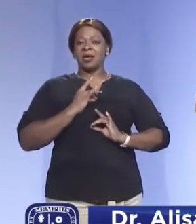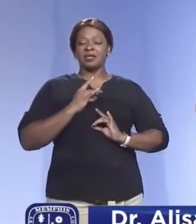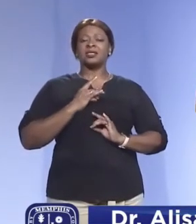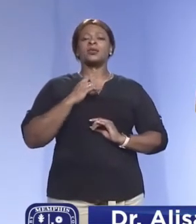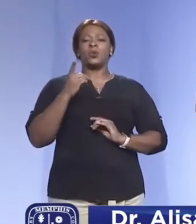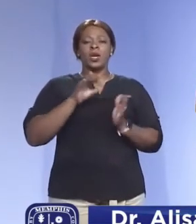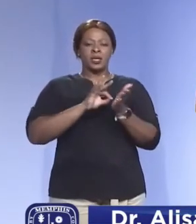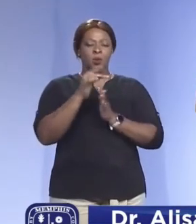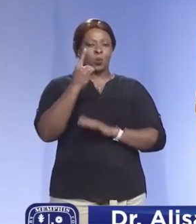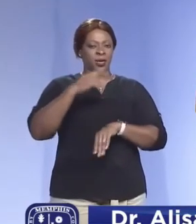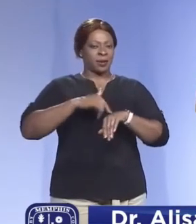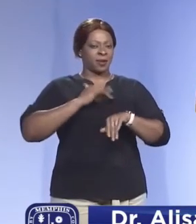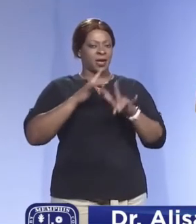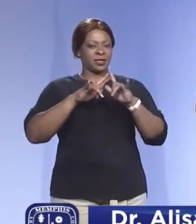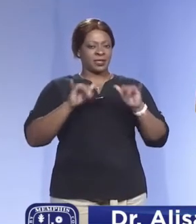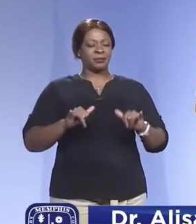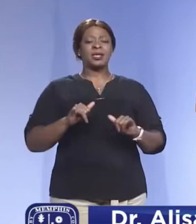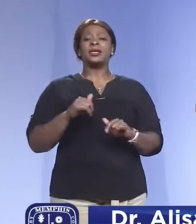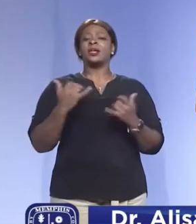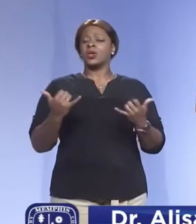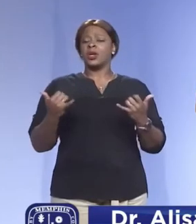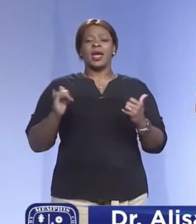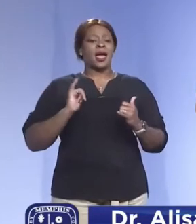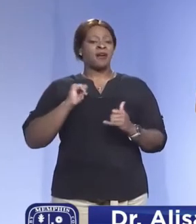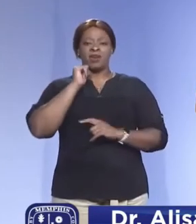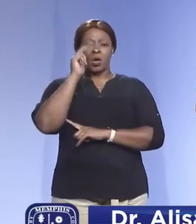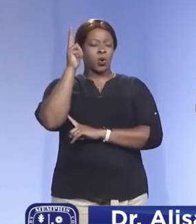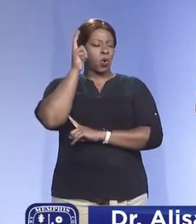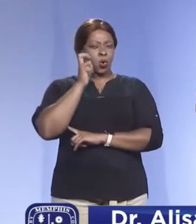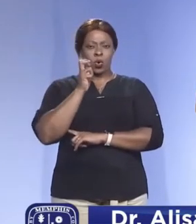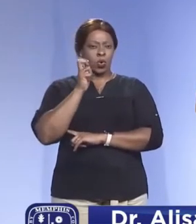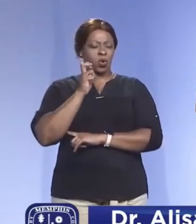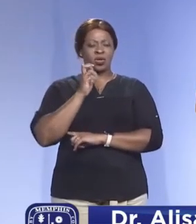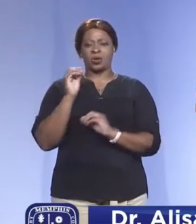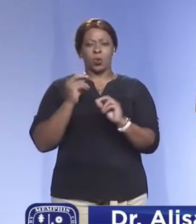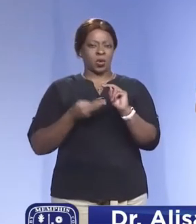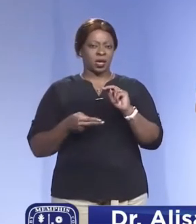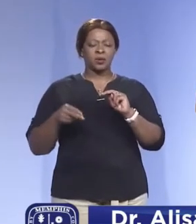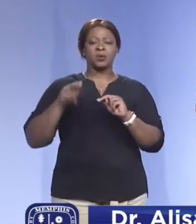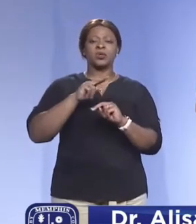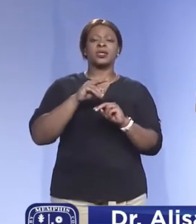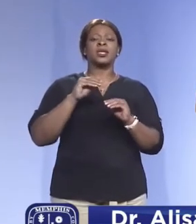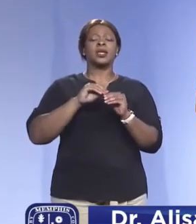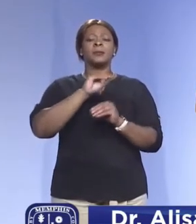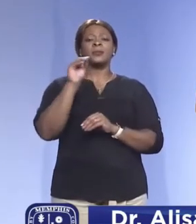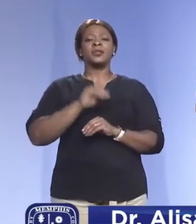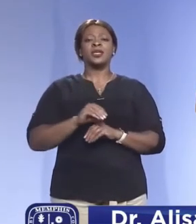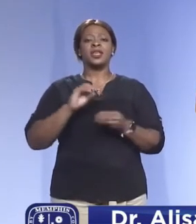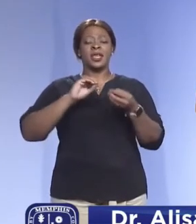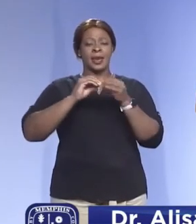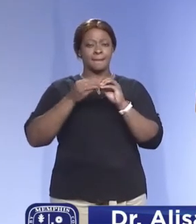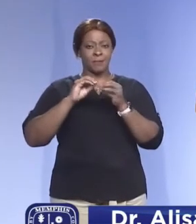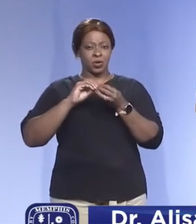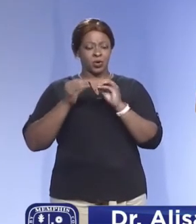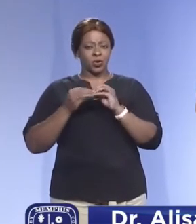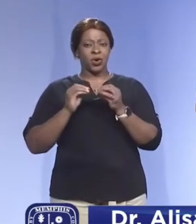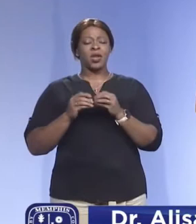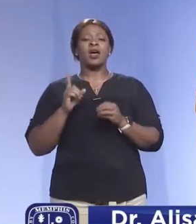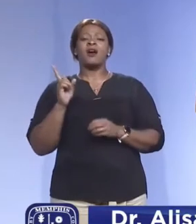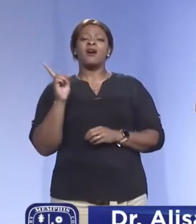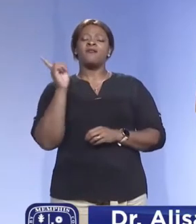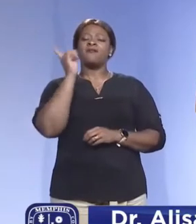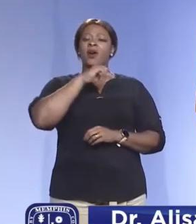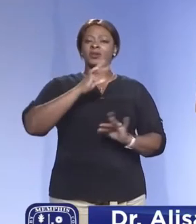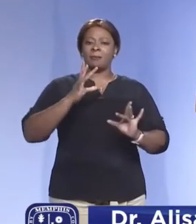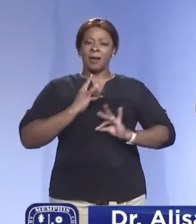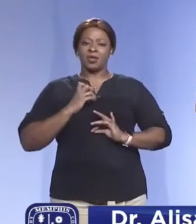system. So, at the current time, I have not heard that there were increases in the percentage or number of false positives